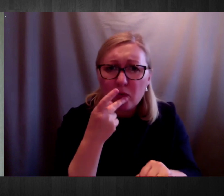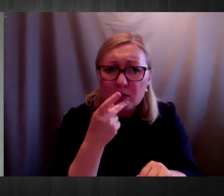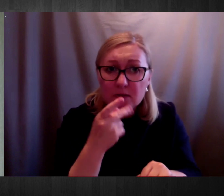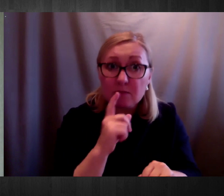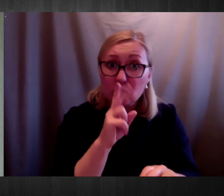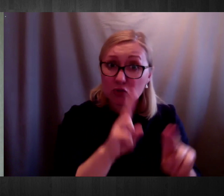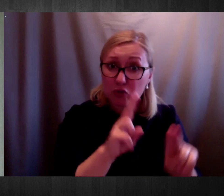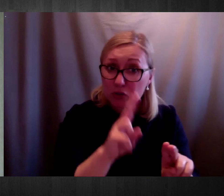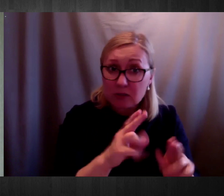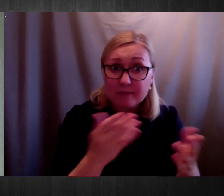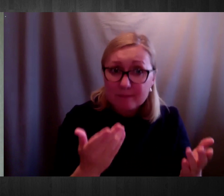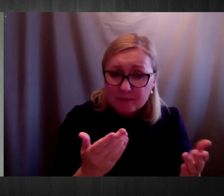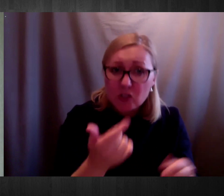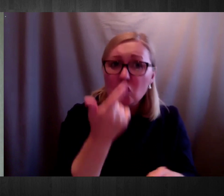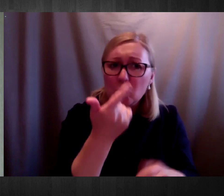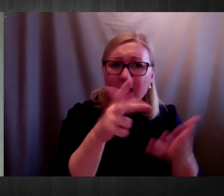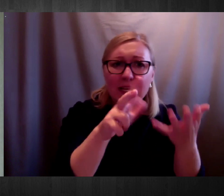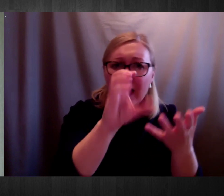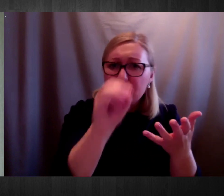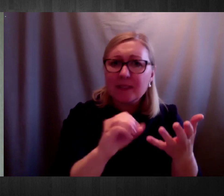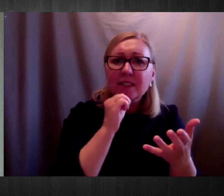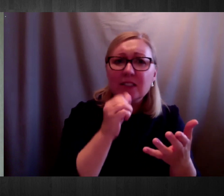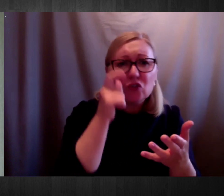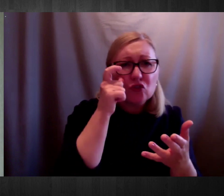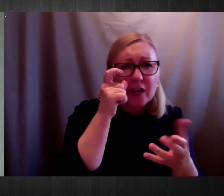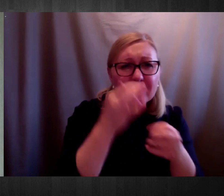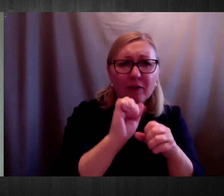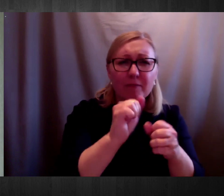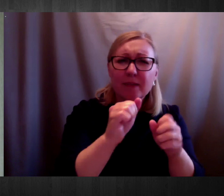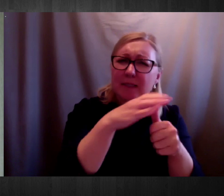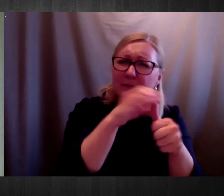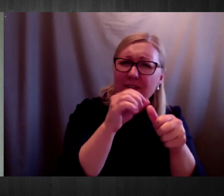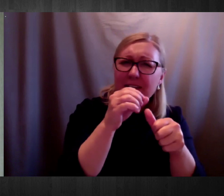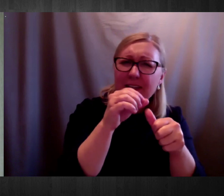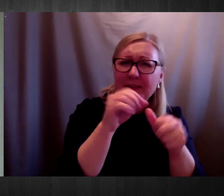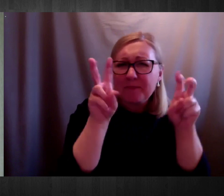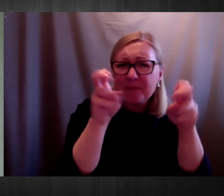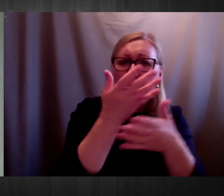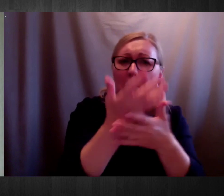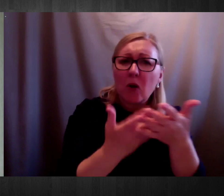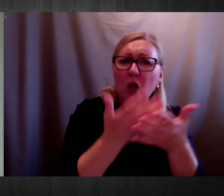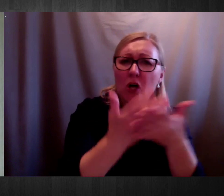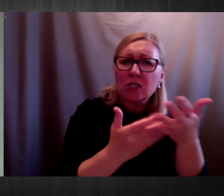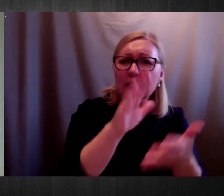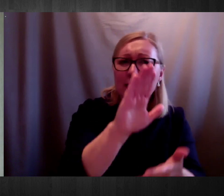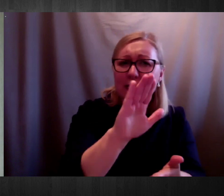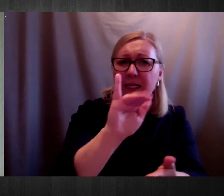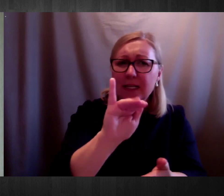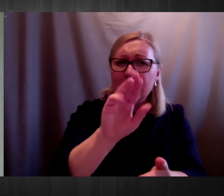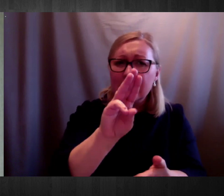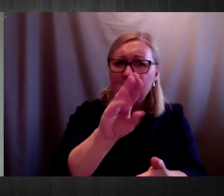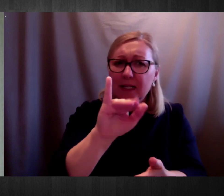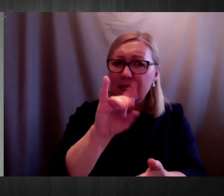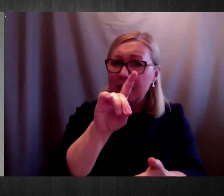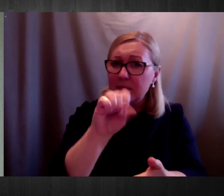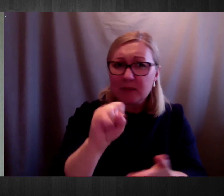did not do the blood lipids. And in 6% they did not do